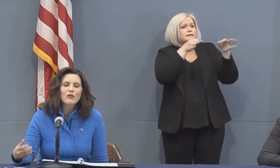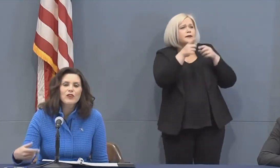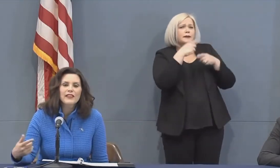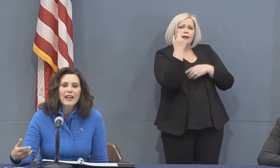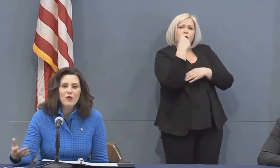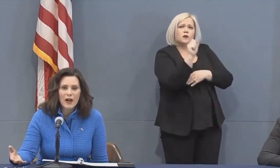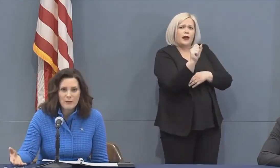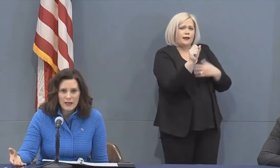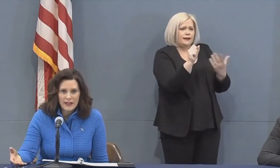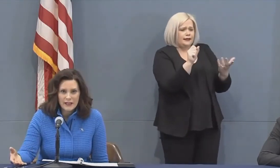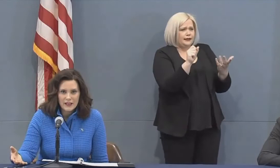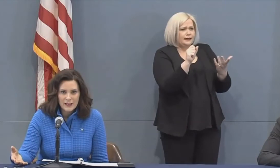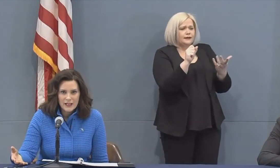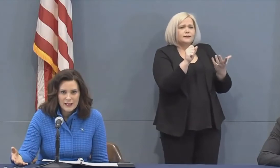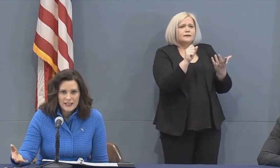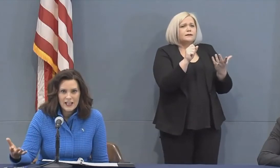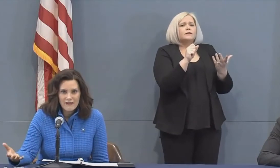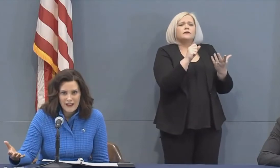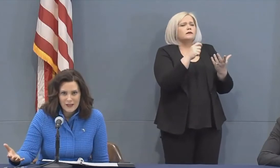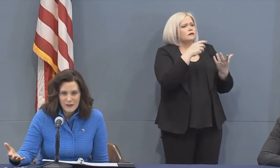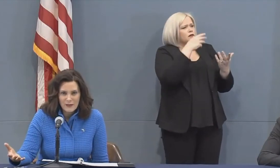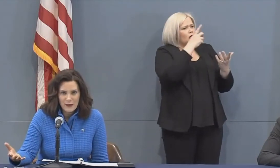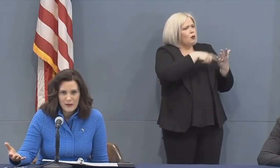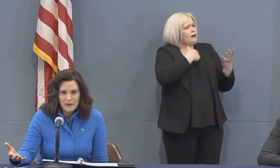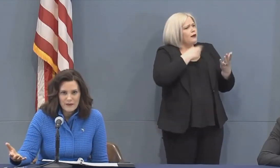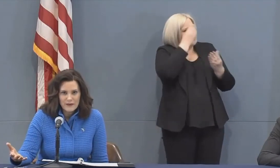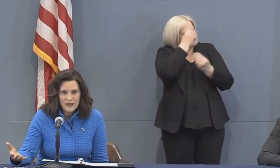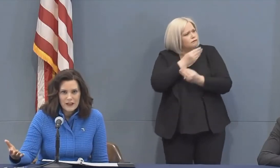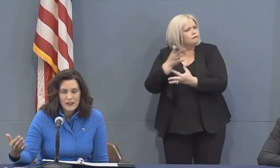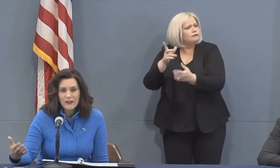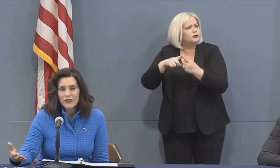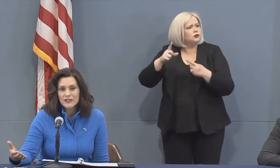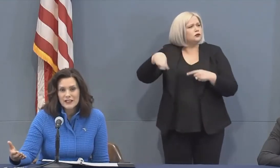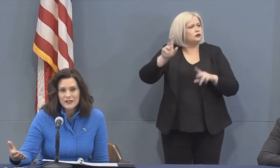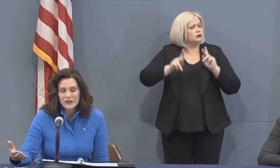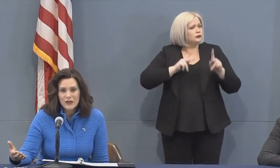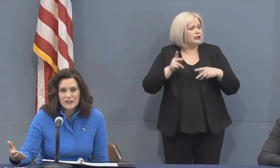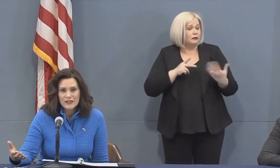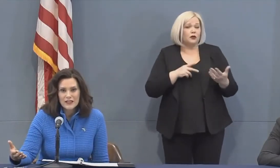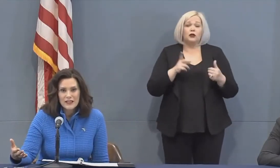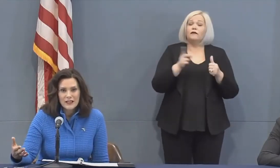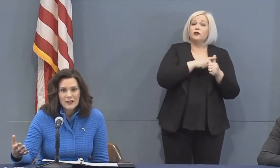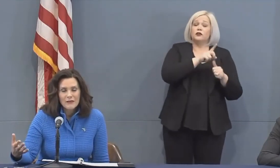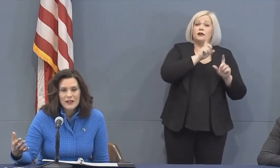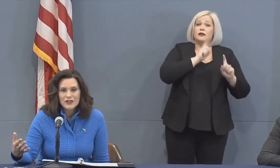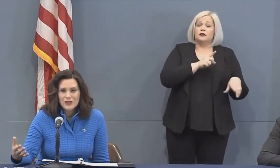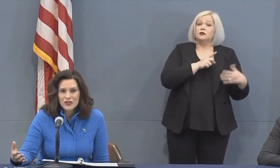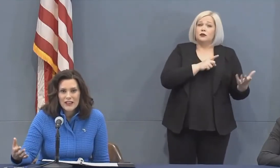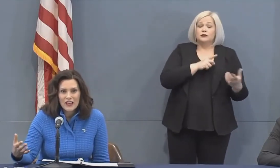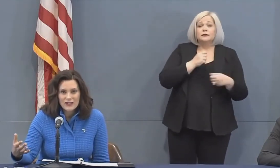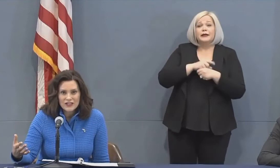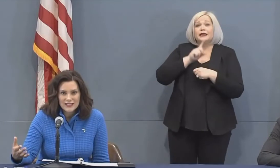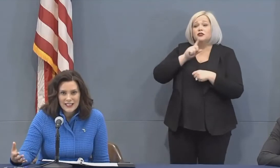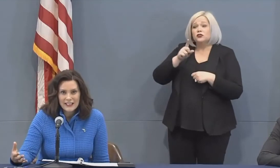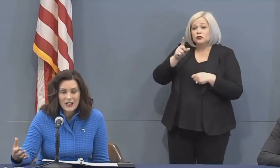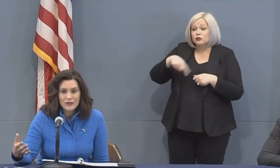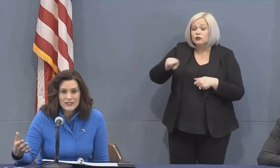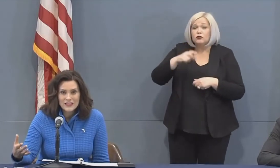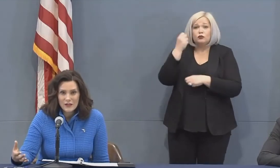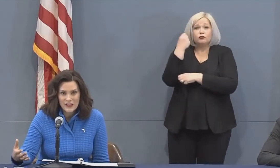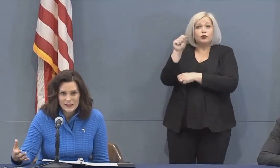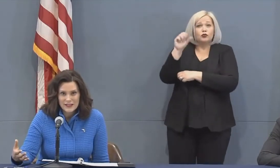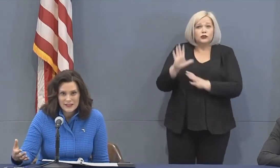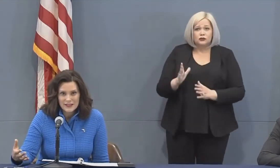asked them, what would they want me to convey to people? And the first answer was, make sure they understand